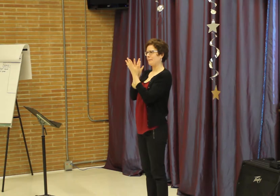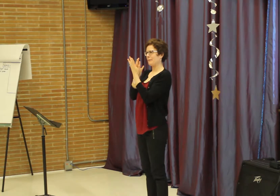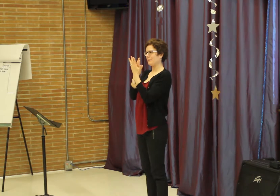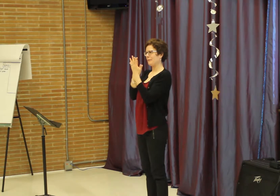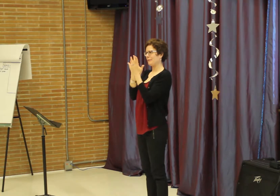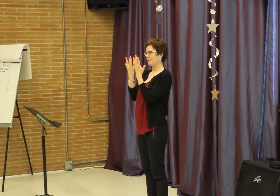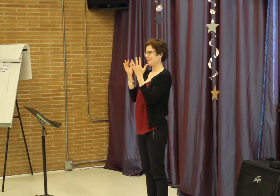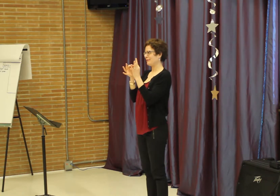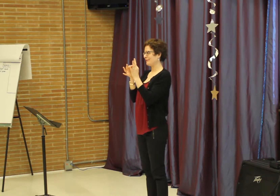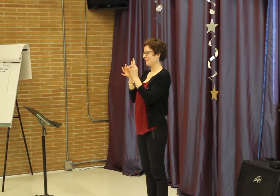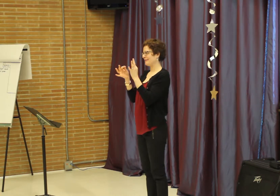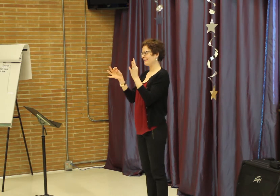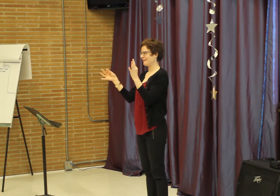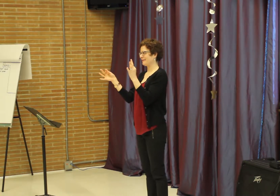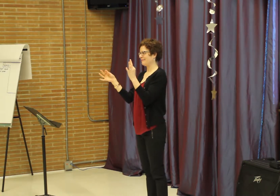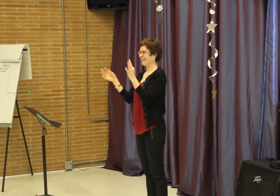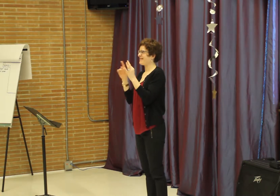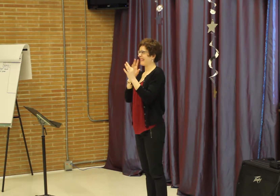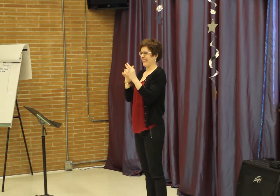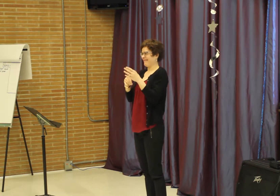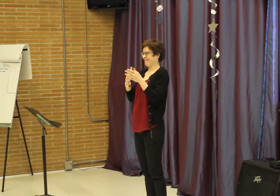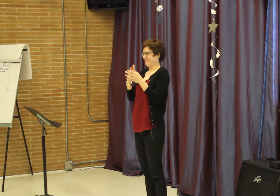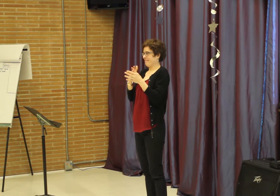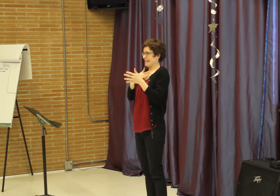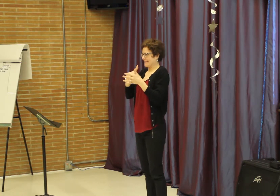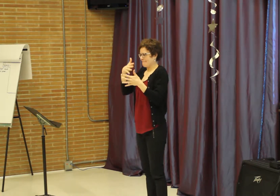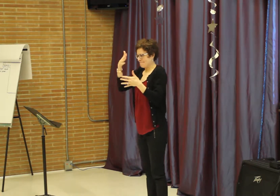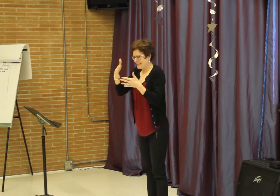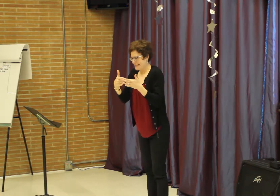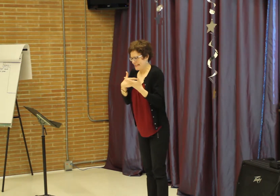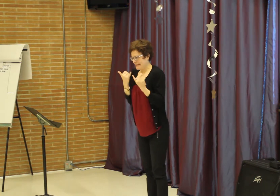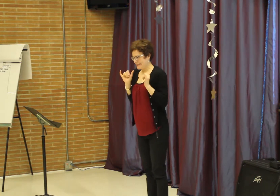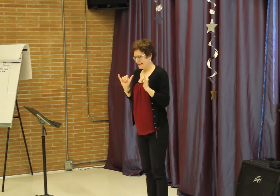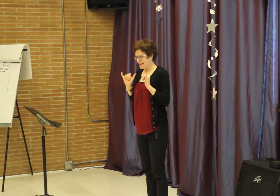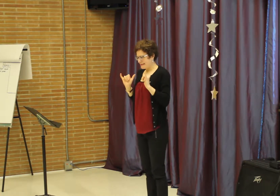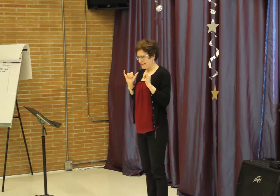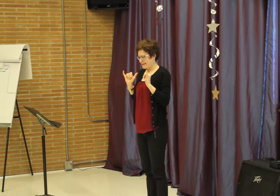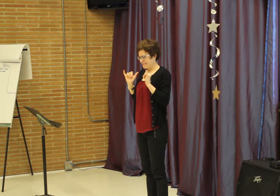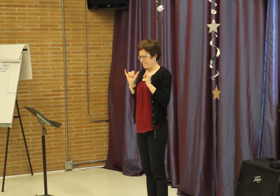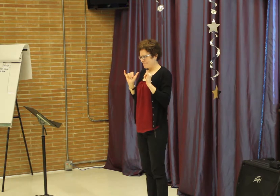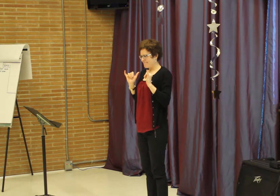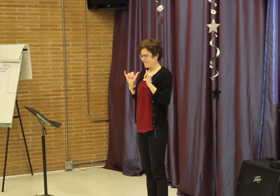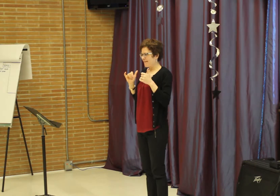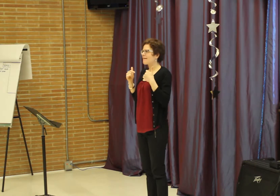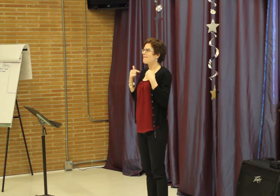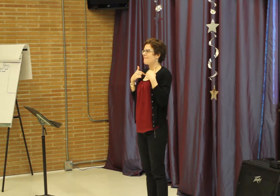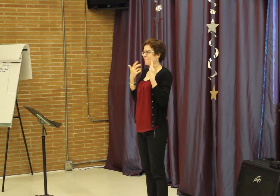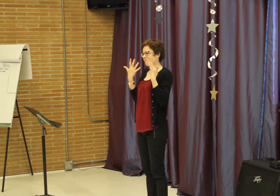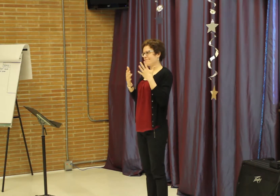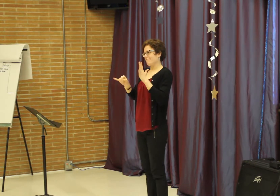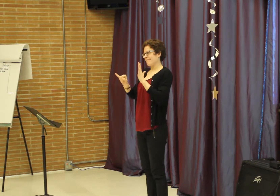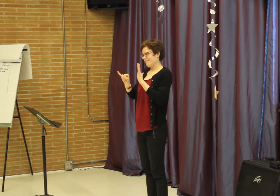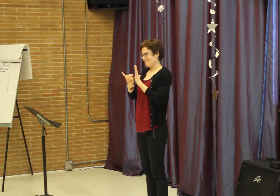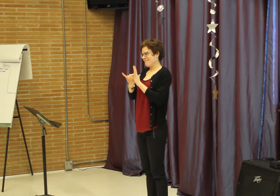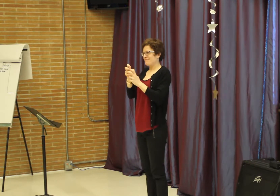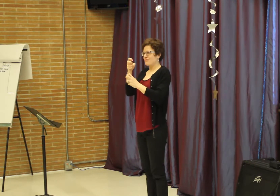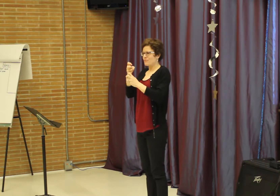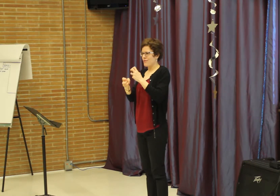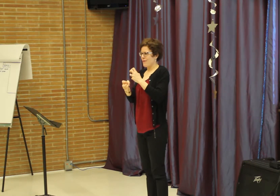So, this ties back into the concept of plurilegualism. Once my study was done of the ASL shared reading